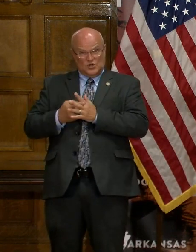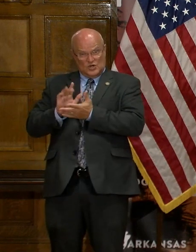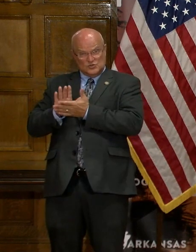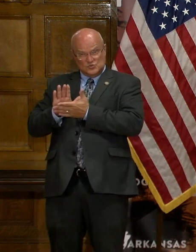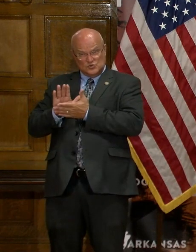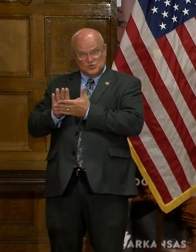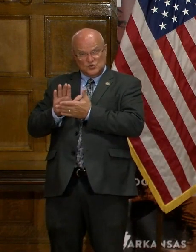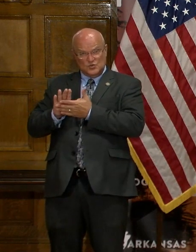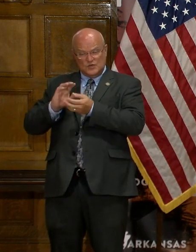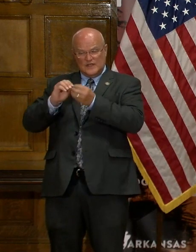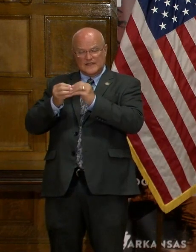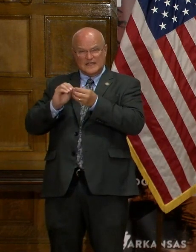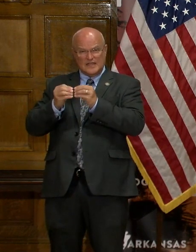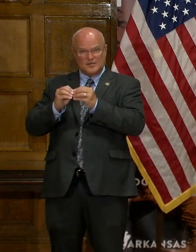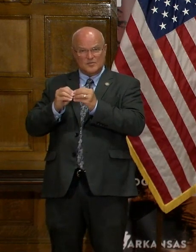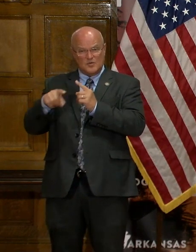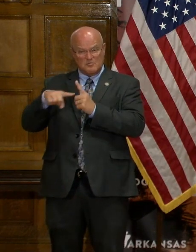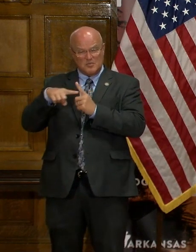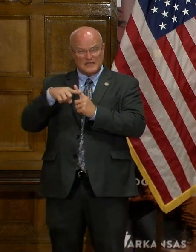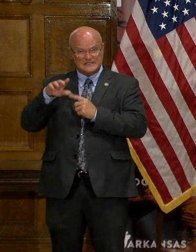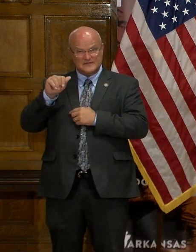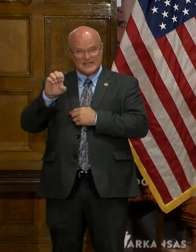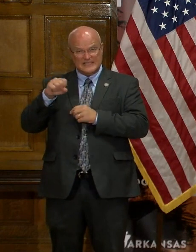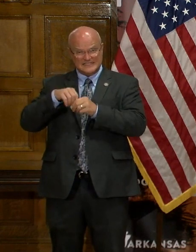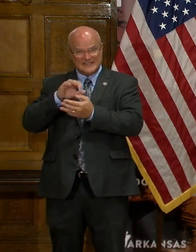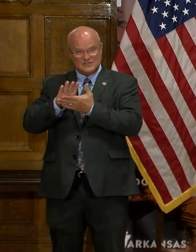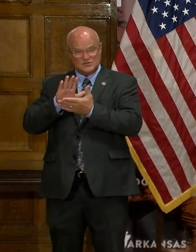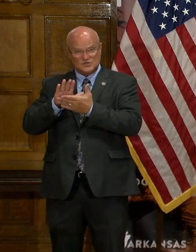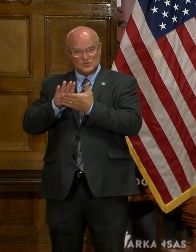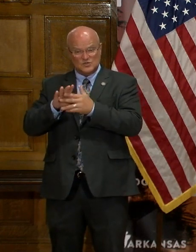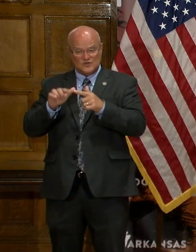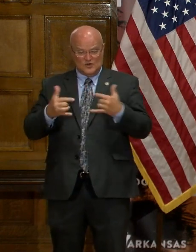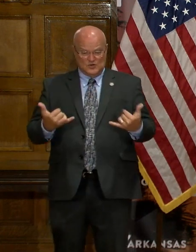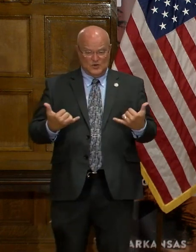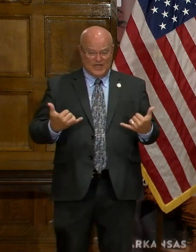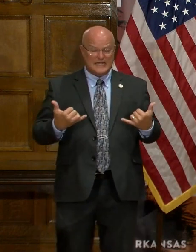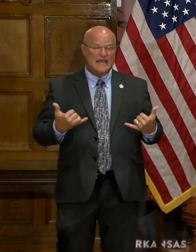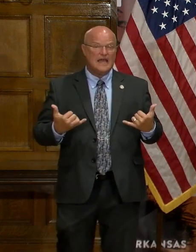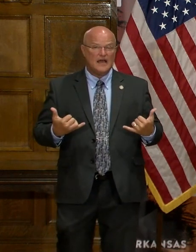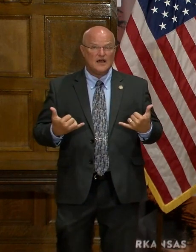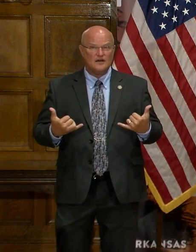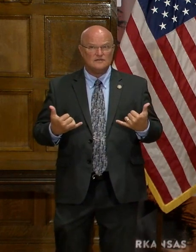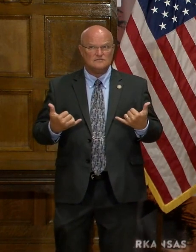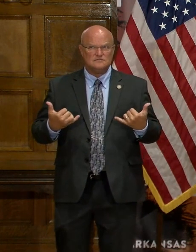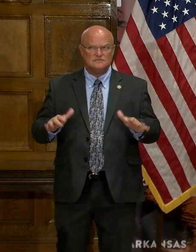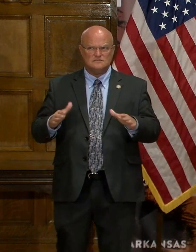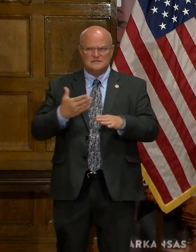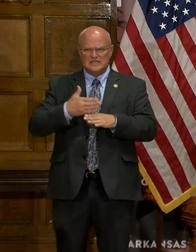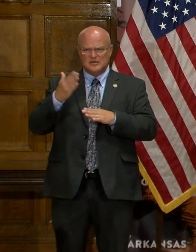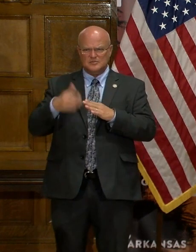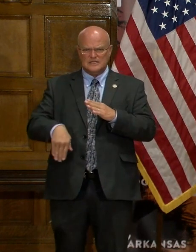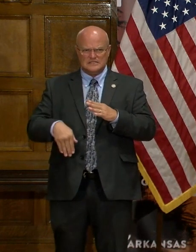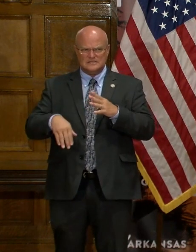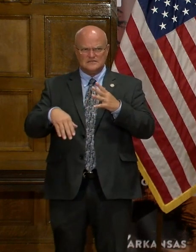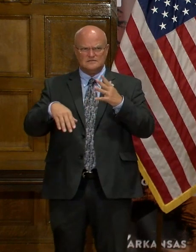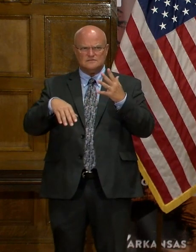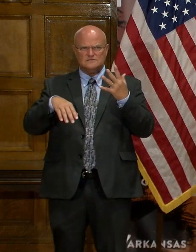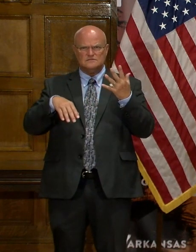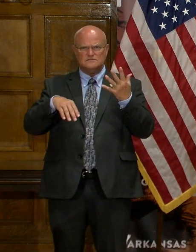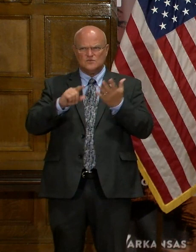schools and the number of positive cases in the schools versus where we are now after the completion of